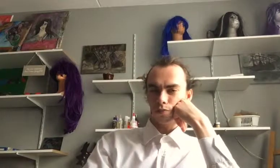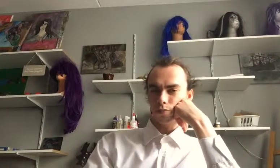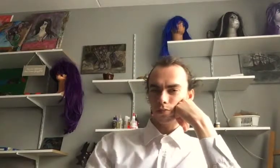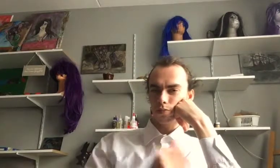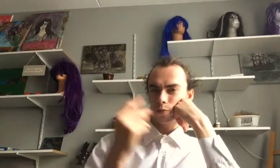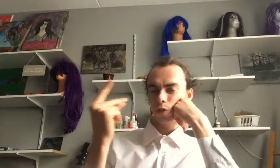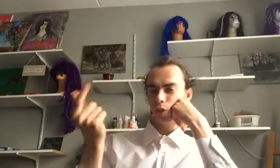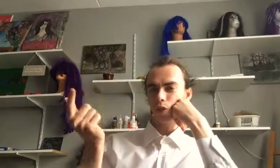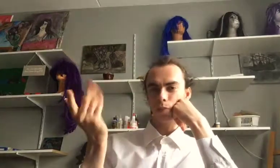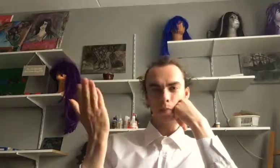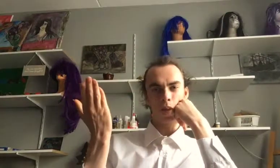not,